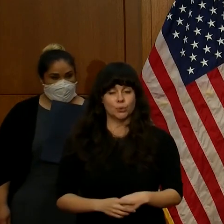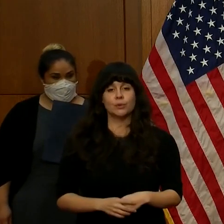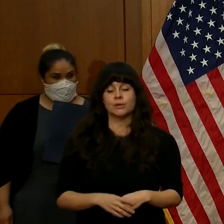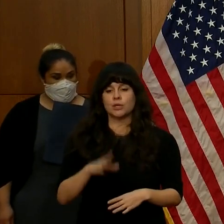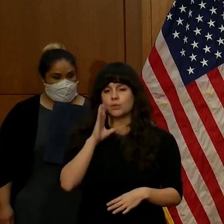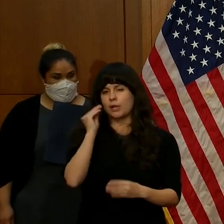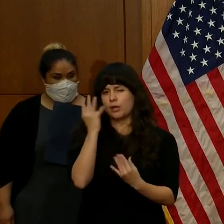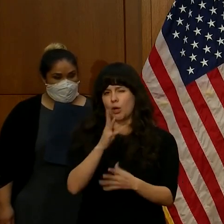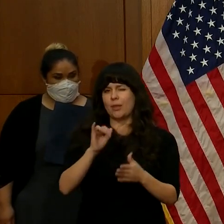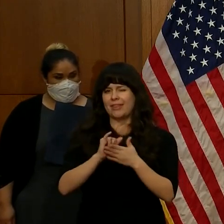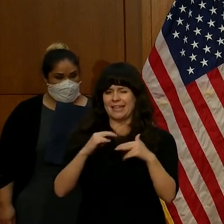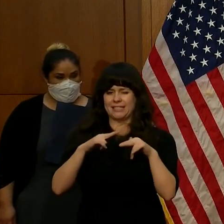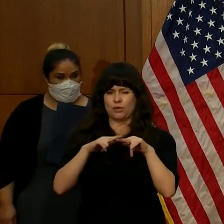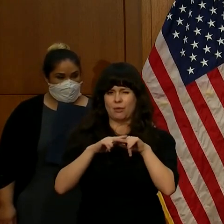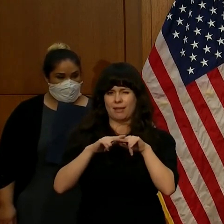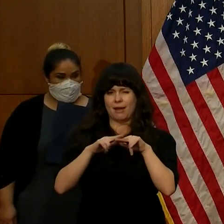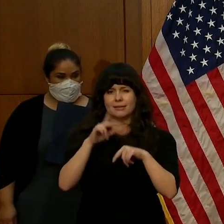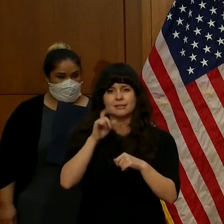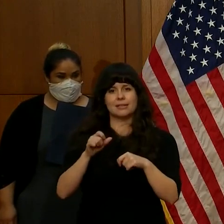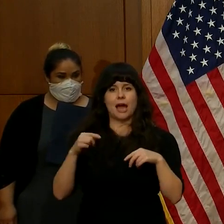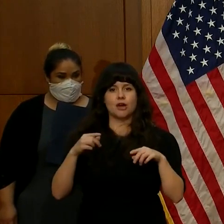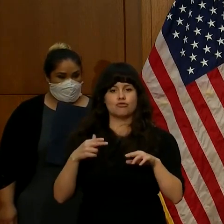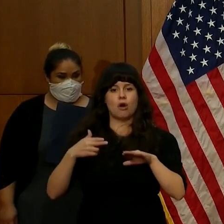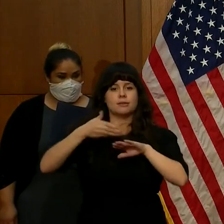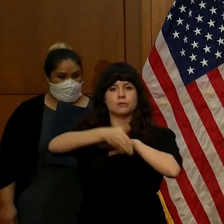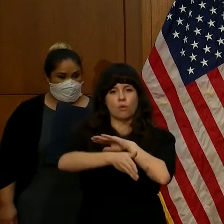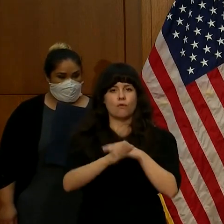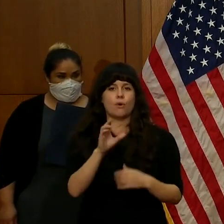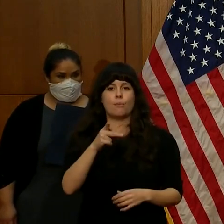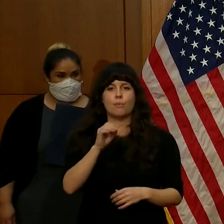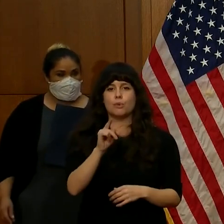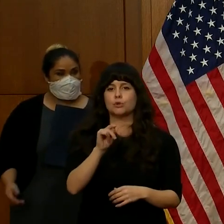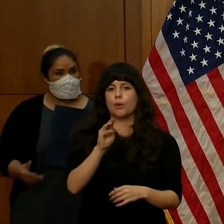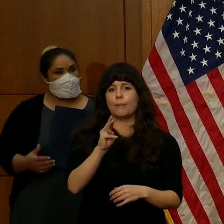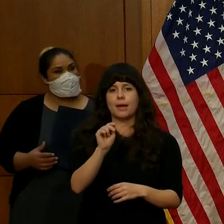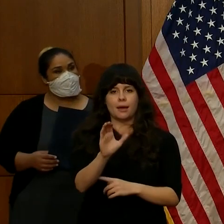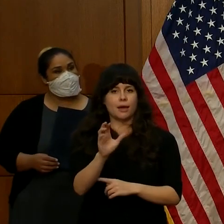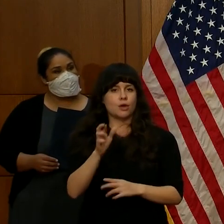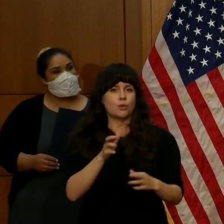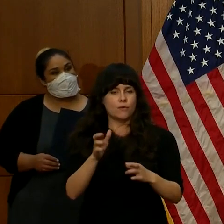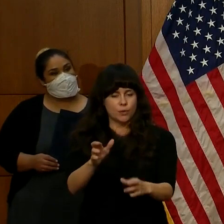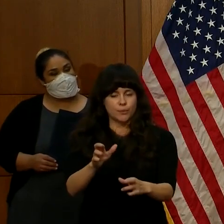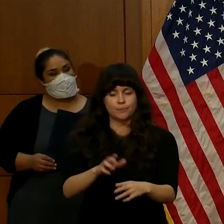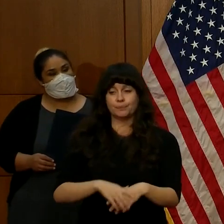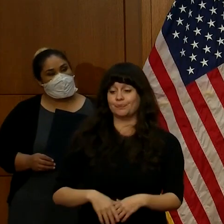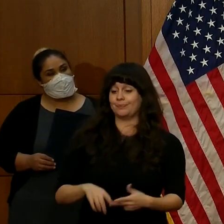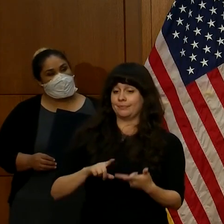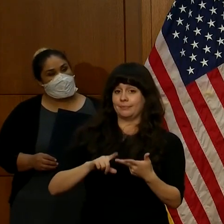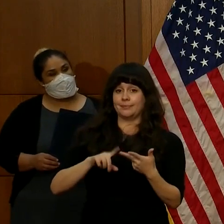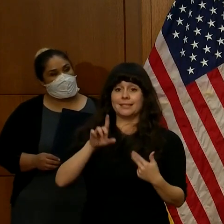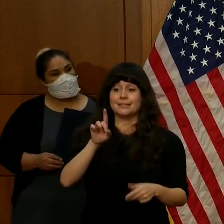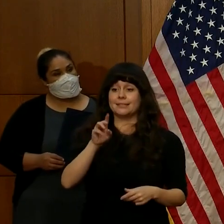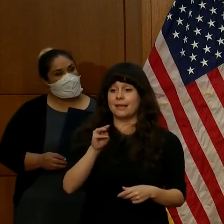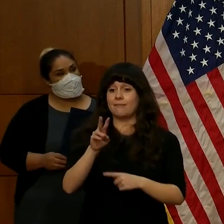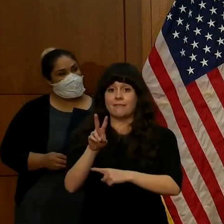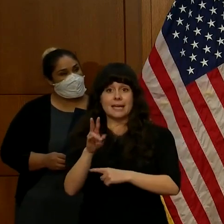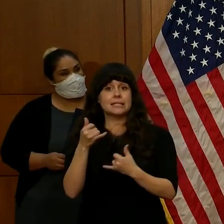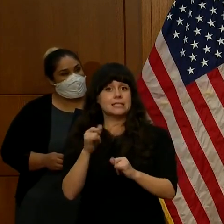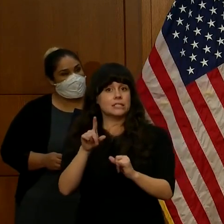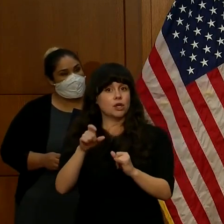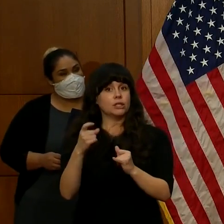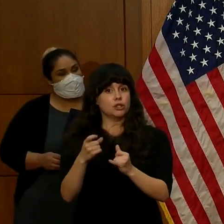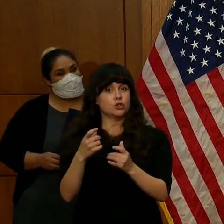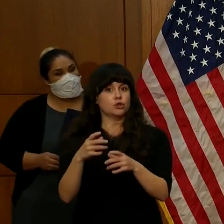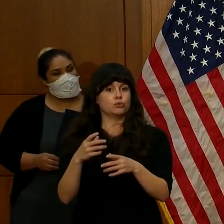rail lines that cross the Potomac River. At DMV, it's still best to renew your driver's license or your